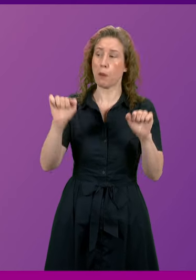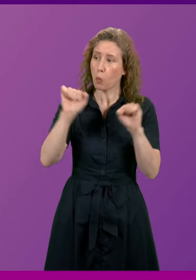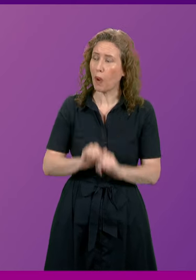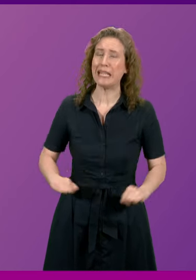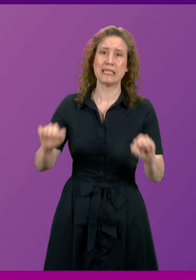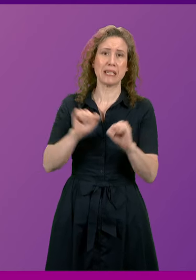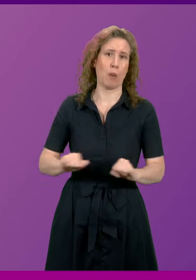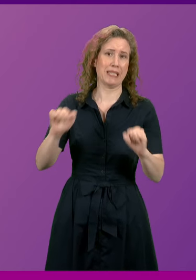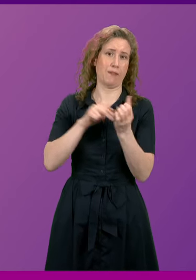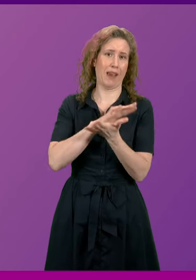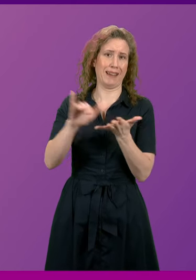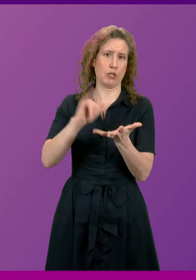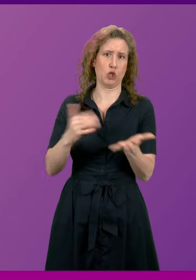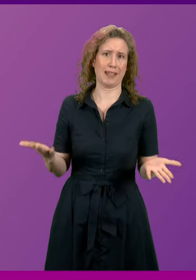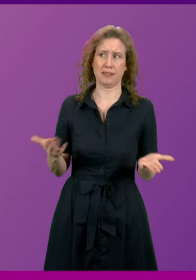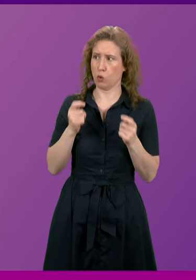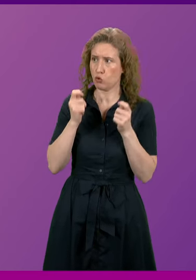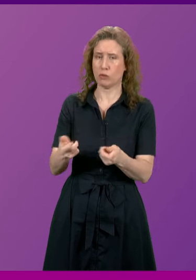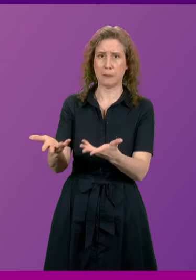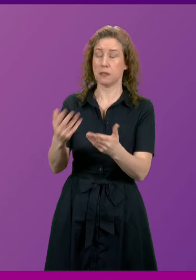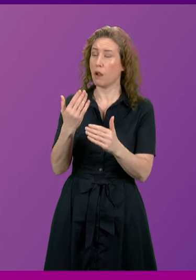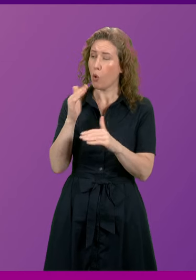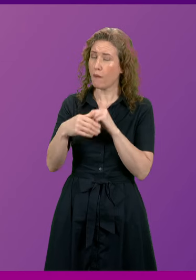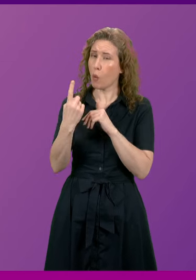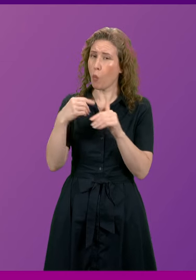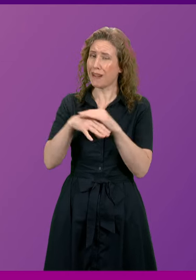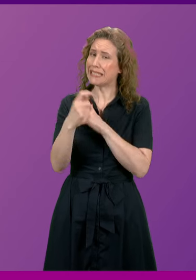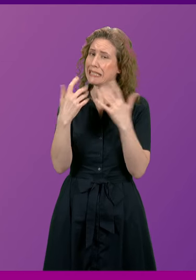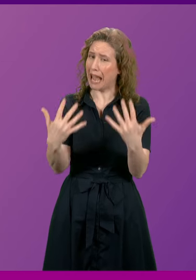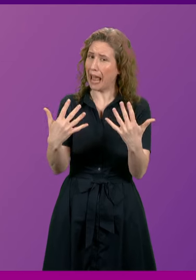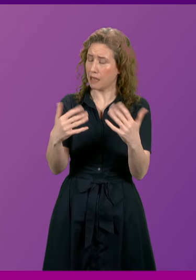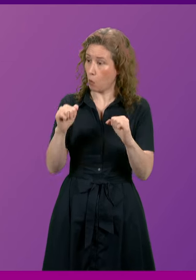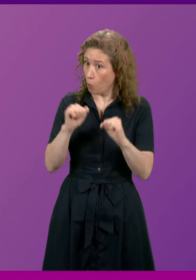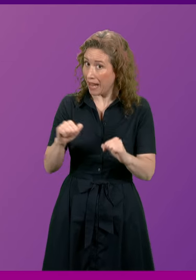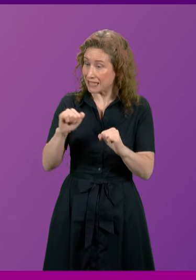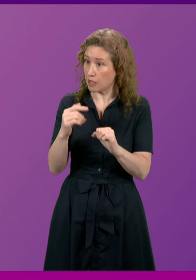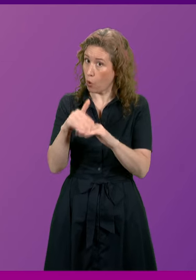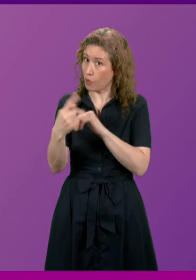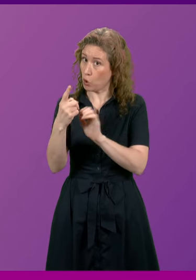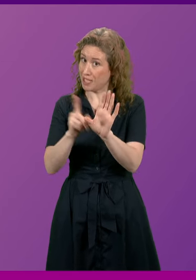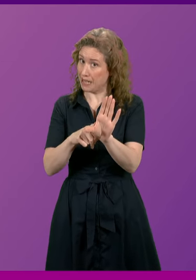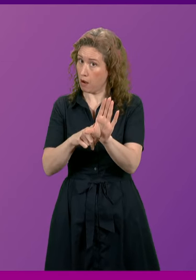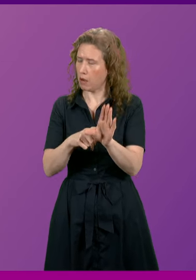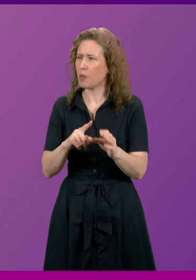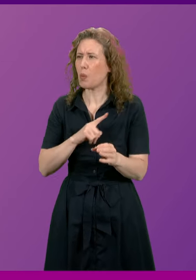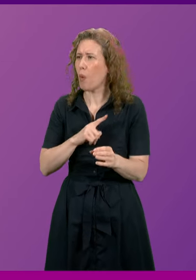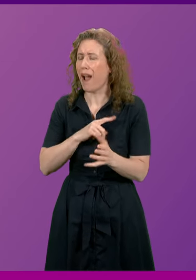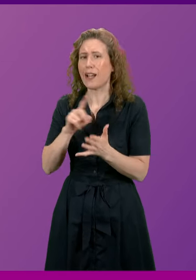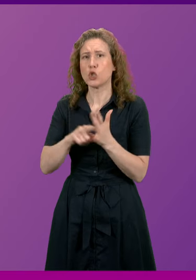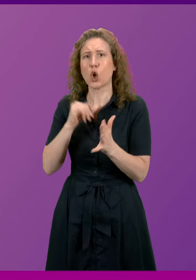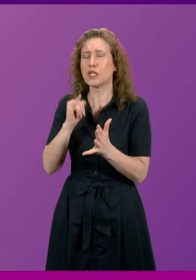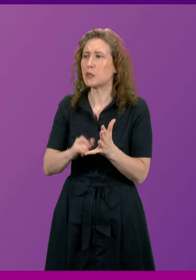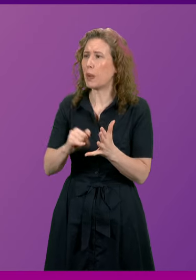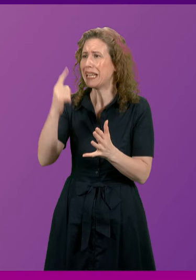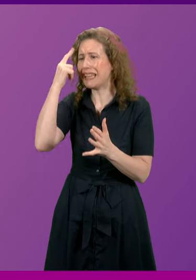on an NHS waiting list. More than one in ten have been waiting more than a year. Why is John Swinney